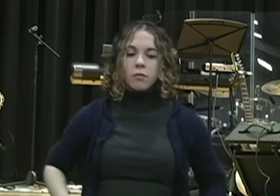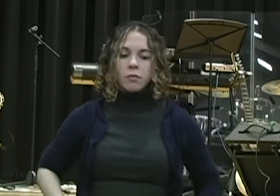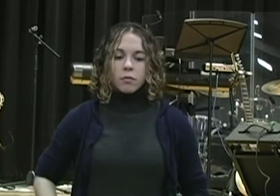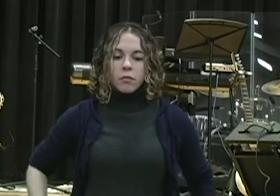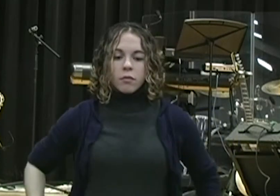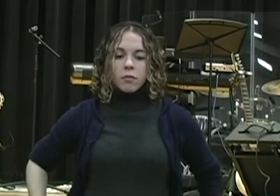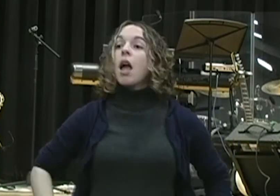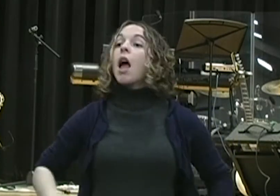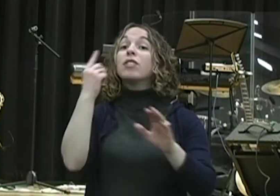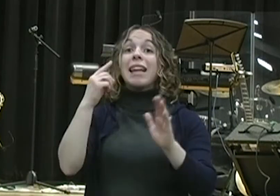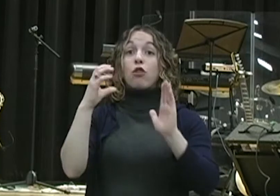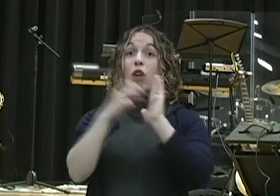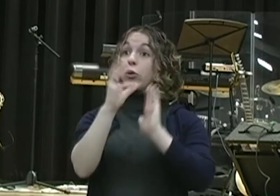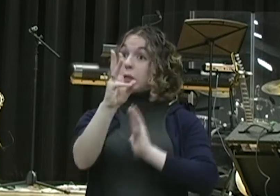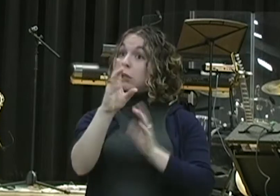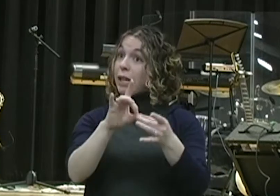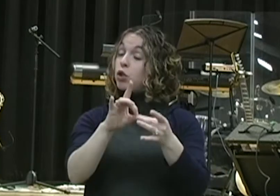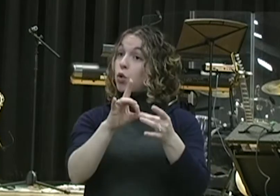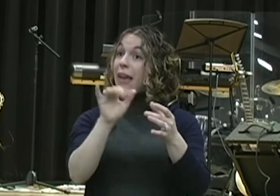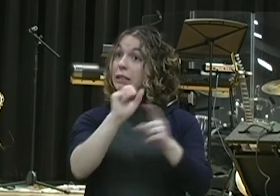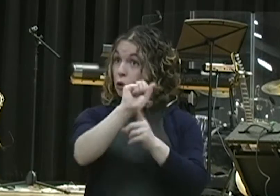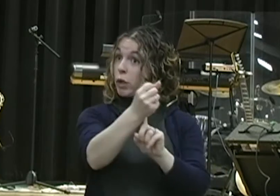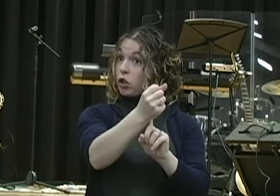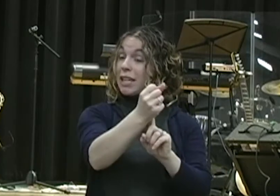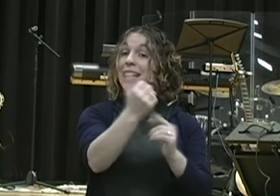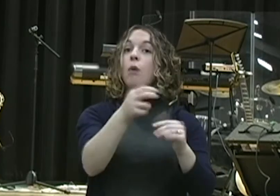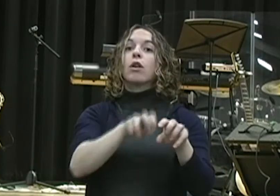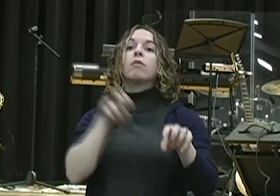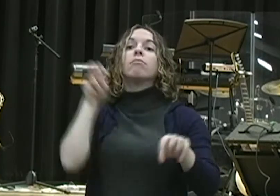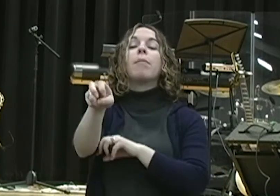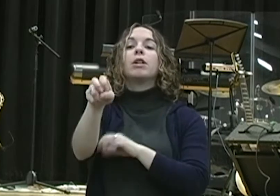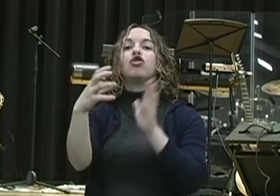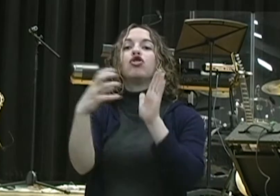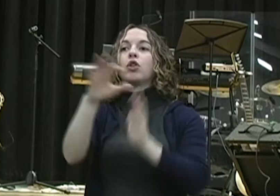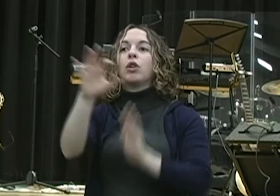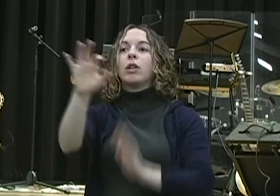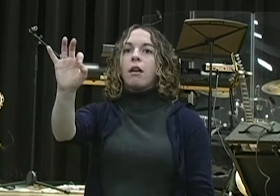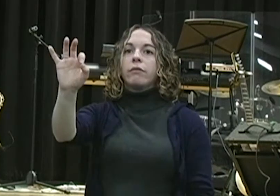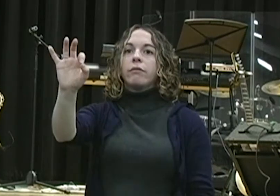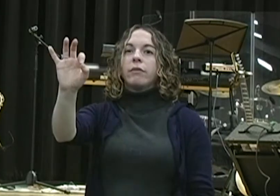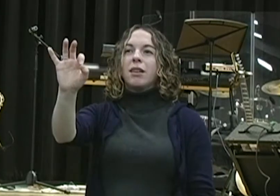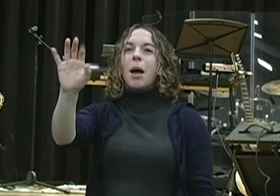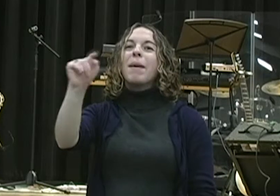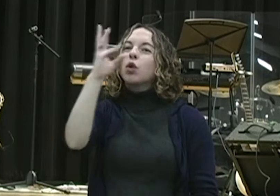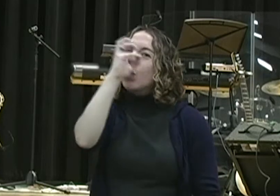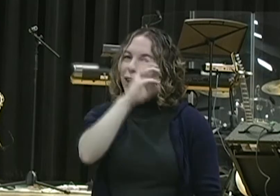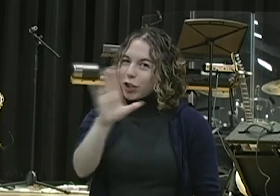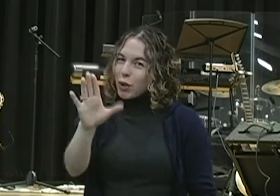chapter 9. And I need to tell you, from a historical point of view, we're traveling two years in the past. Okay. How many people know that the